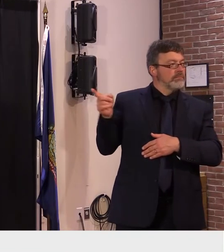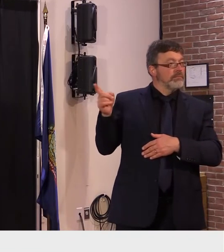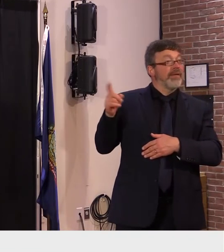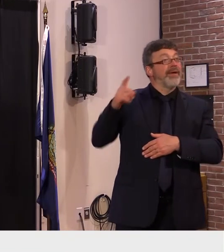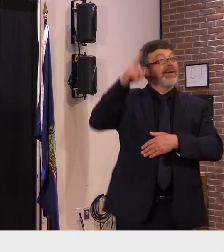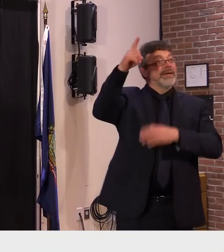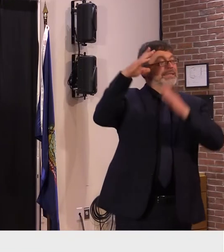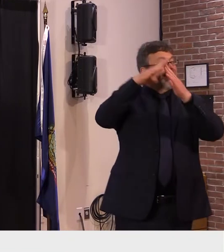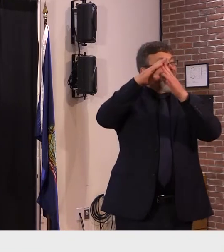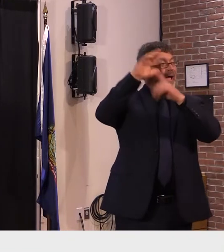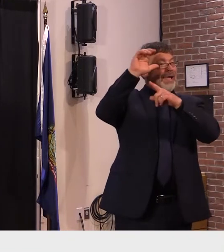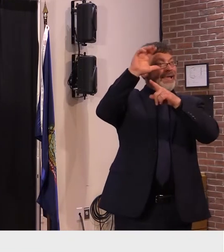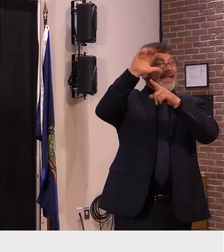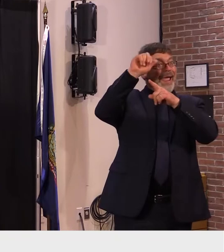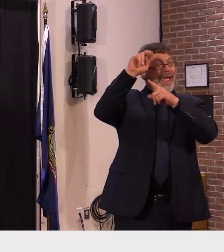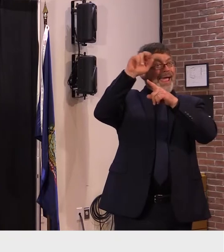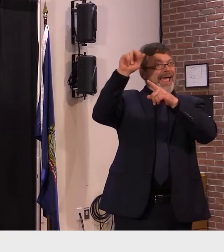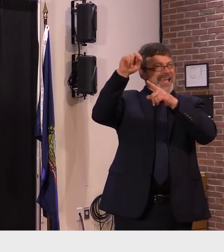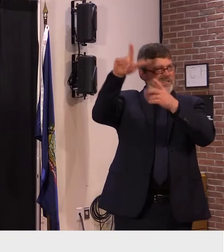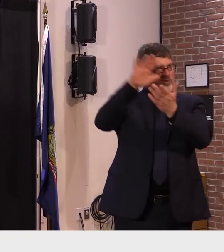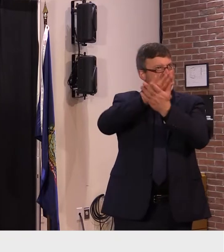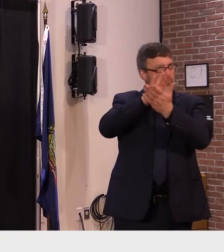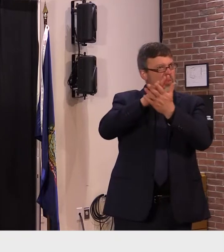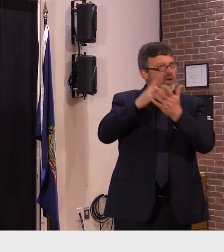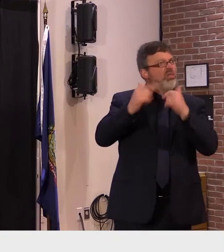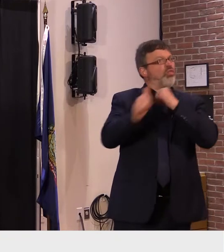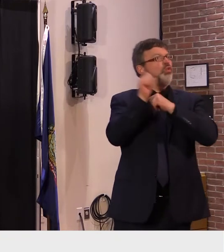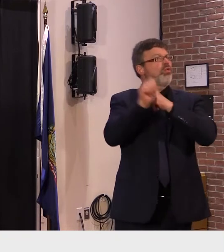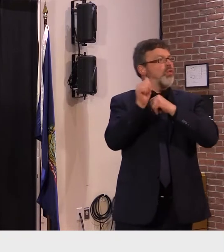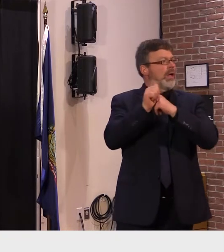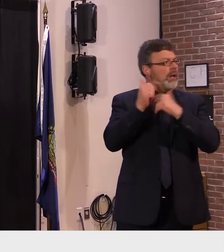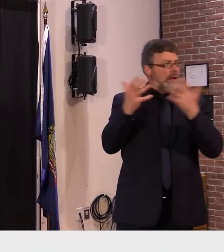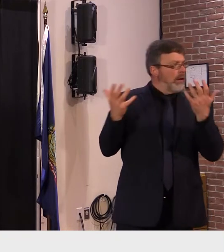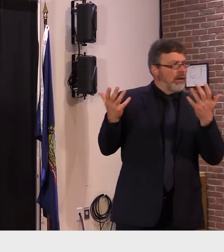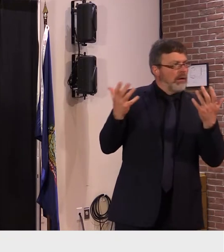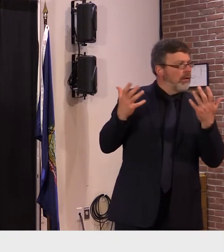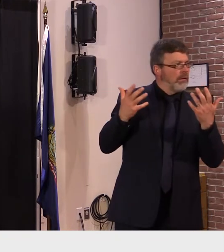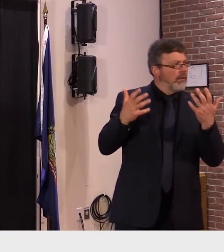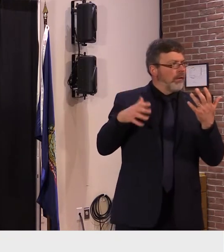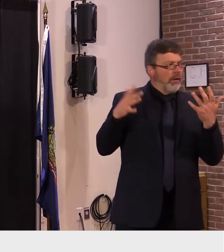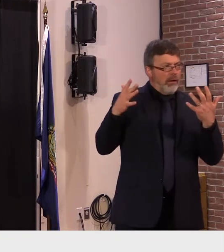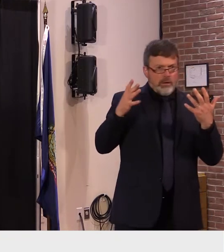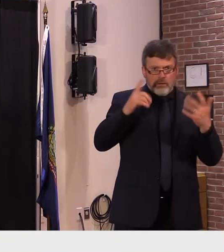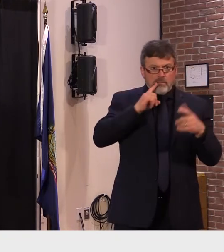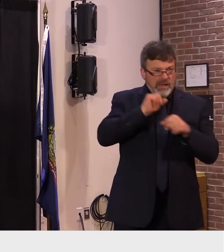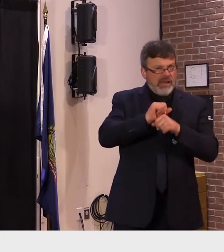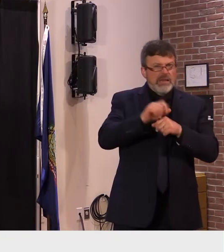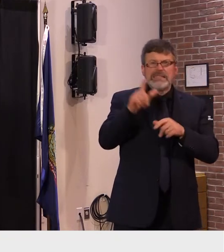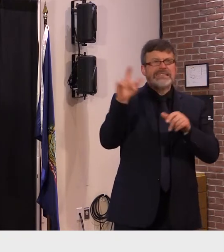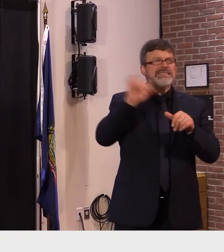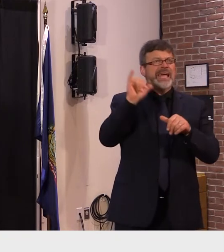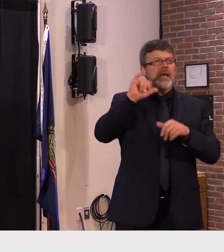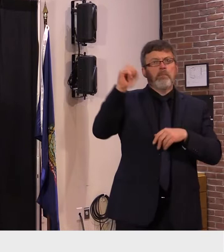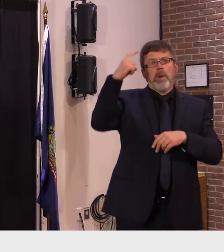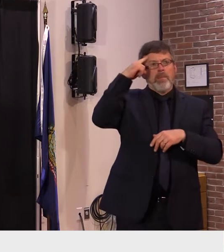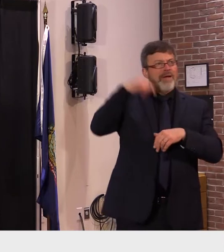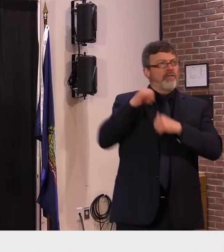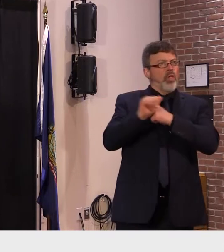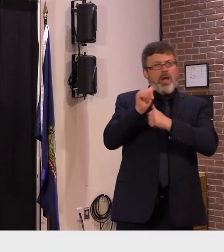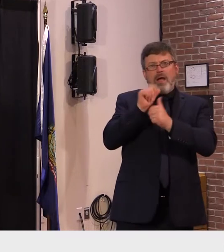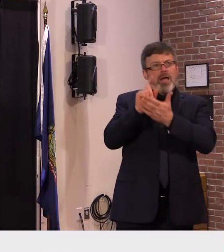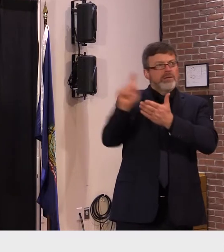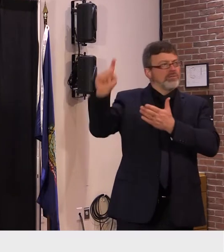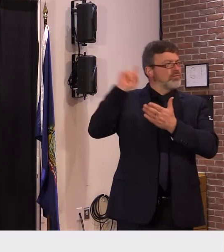a couple weeks ago there was a threat meeting montpelier you know for students and teachers that you know kind of distracted at school you know just nervous about the possibility of these school